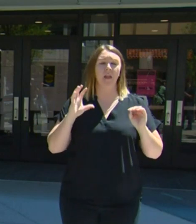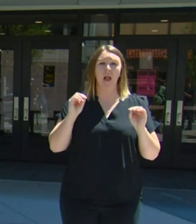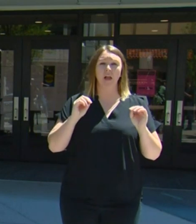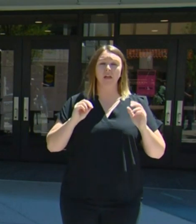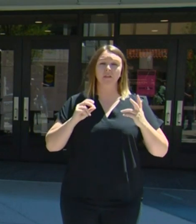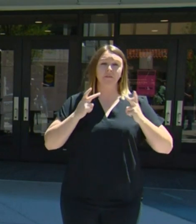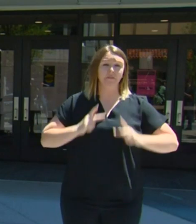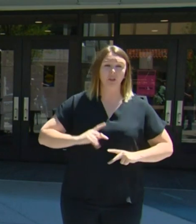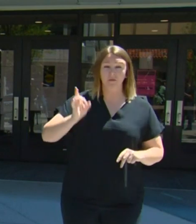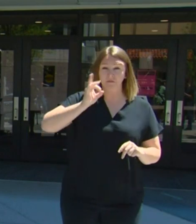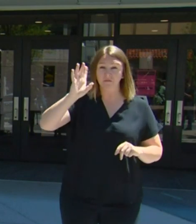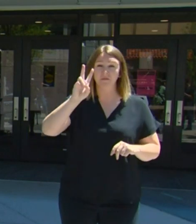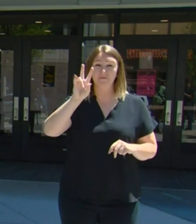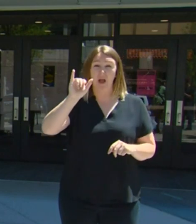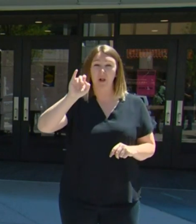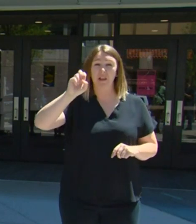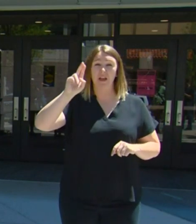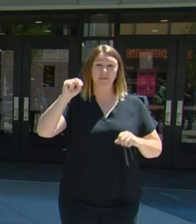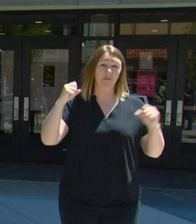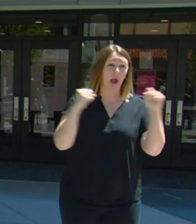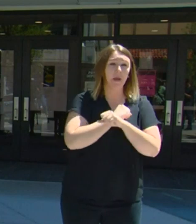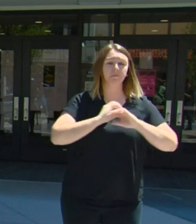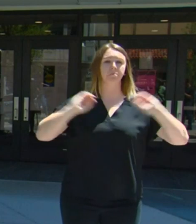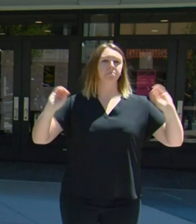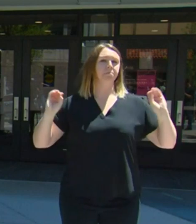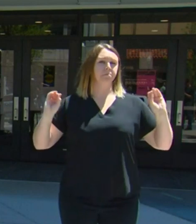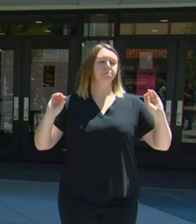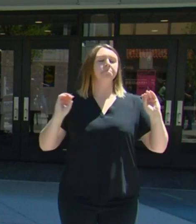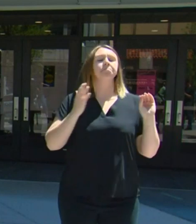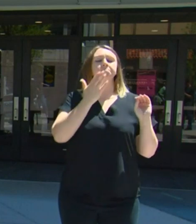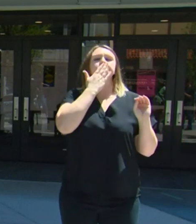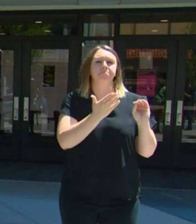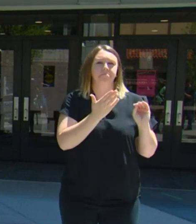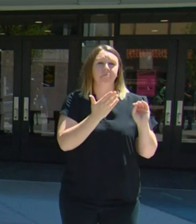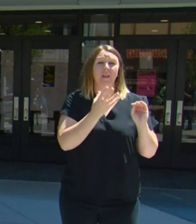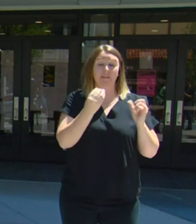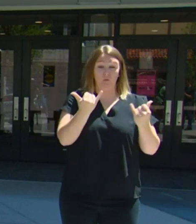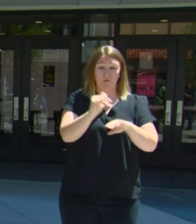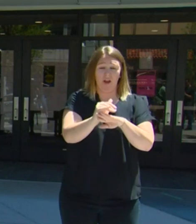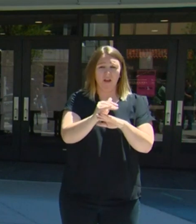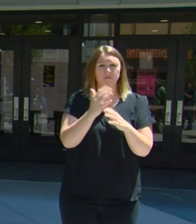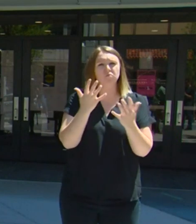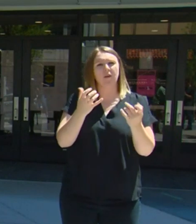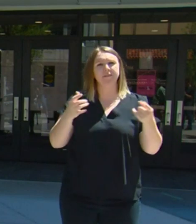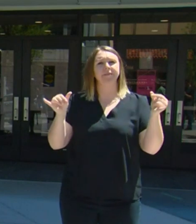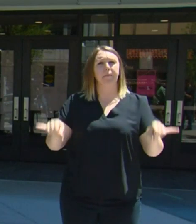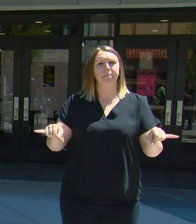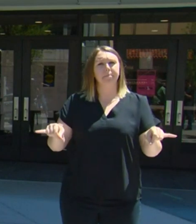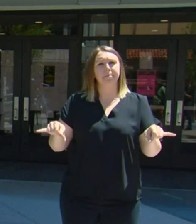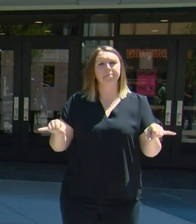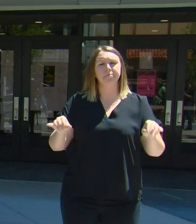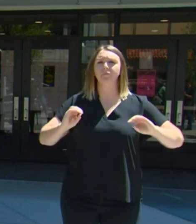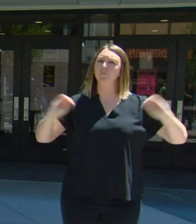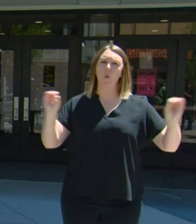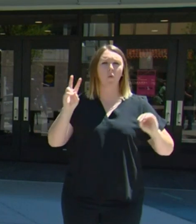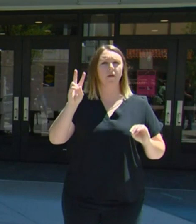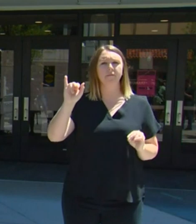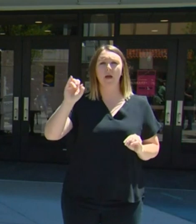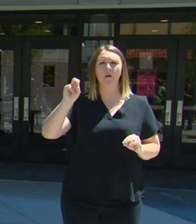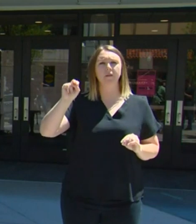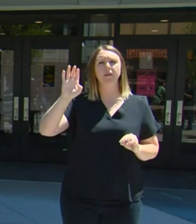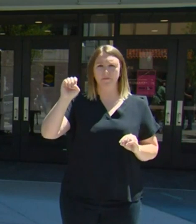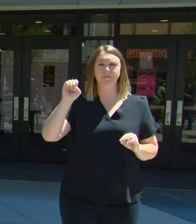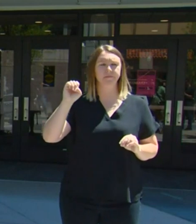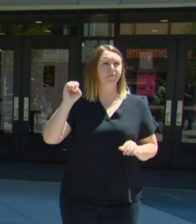last night. We are very thankful for that. And we hope for that to be the case tonight as well. There were some